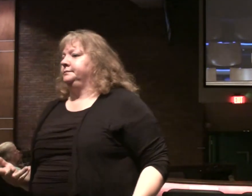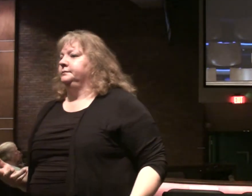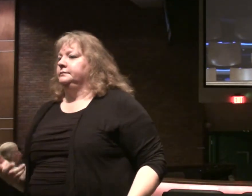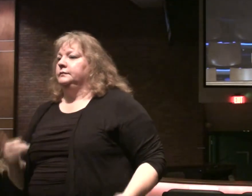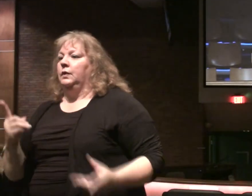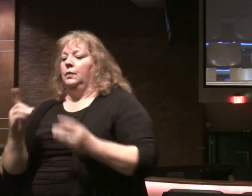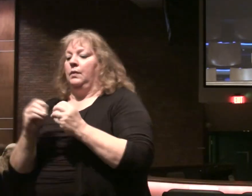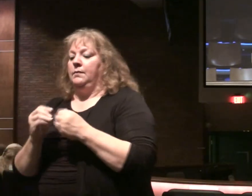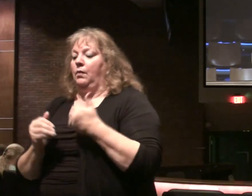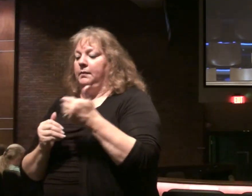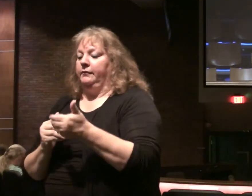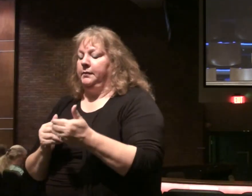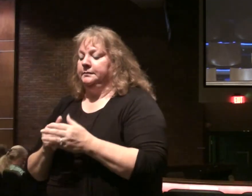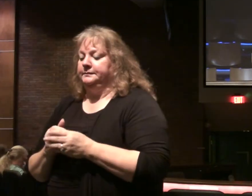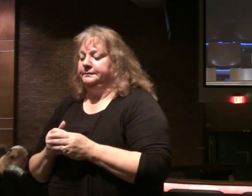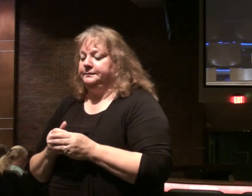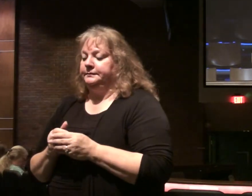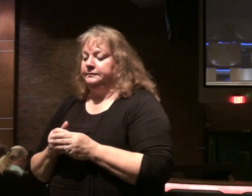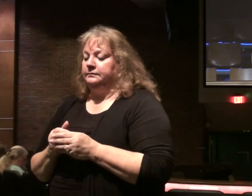note. Before we keep moving on.